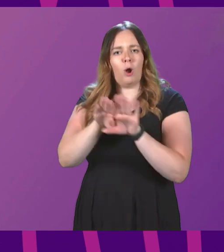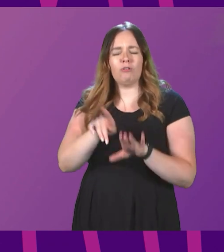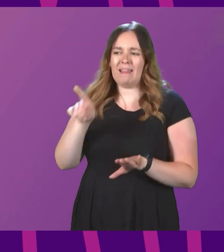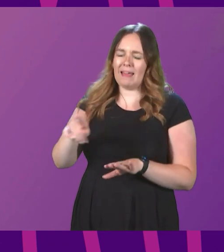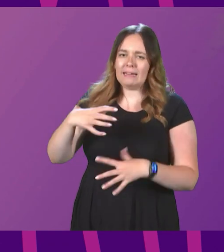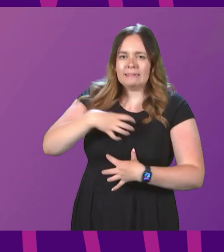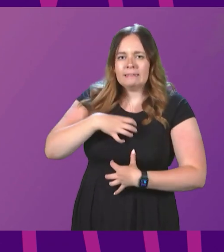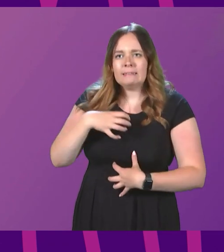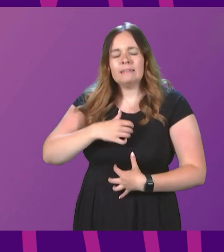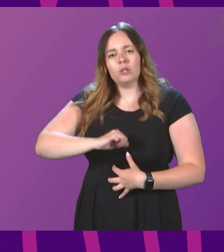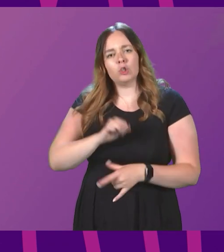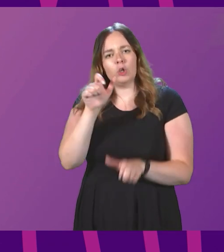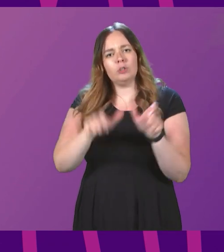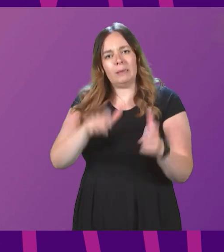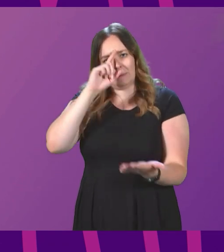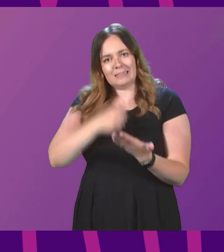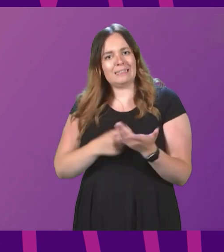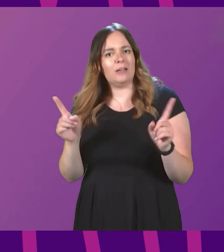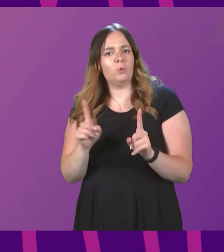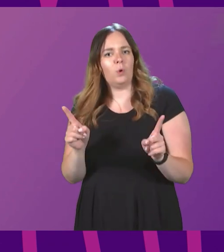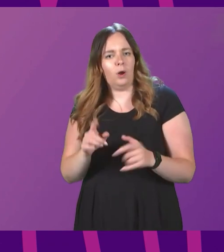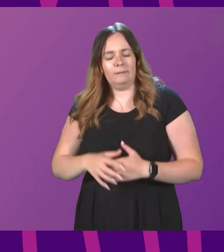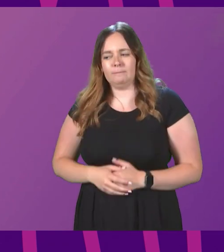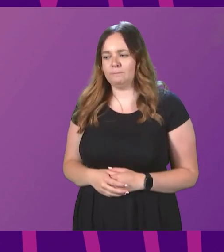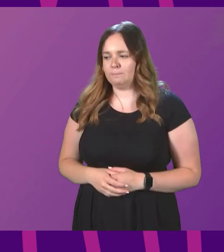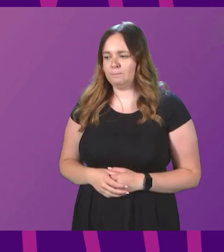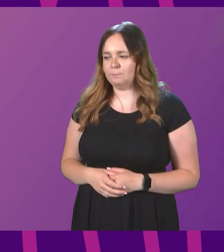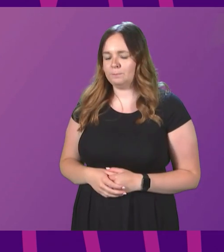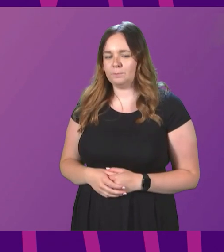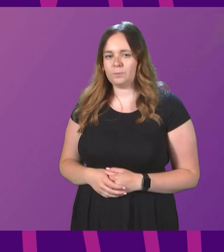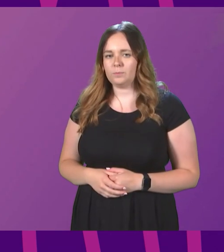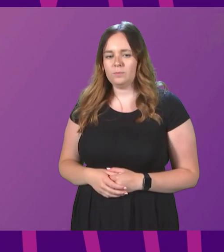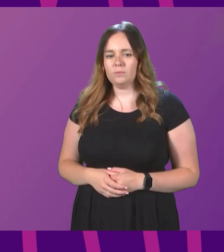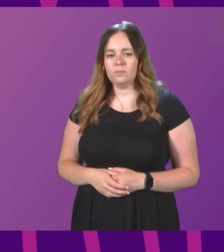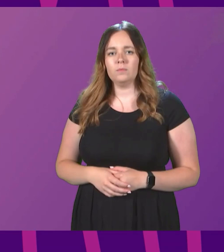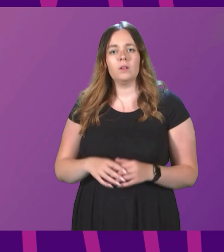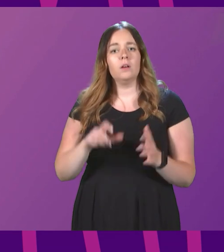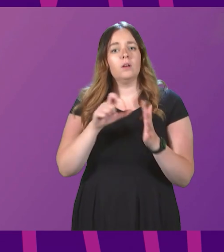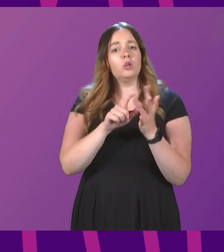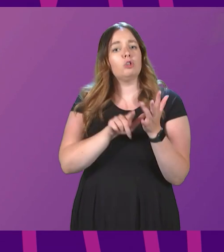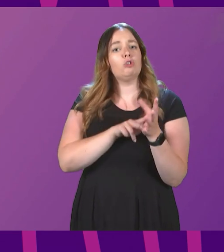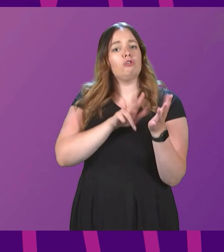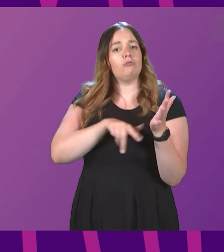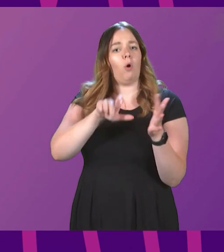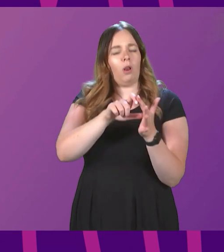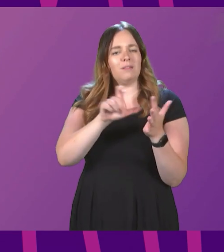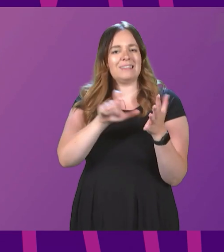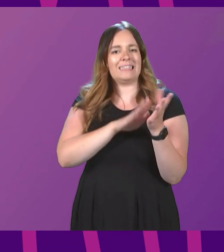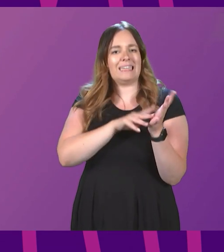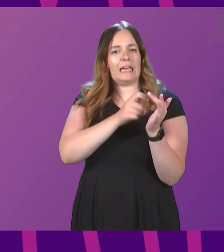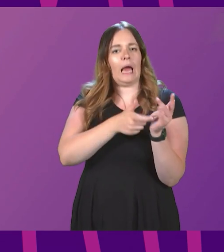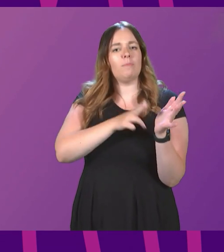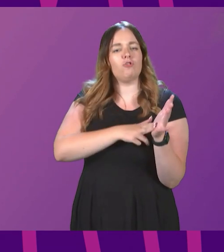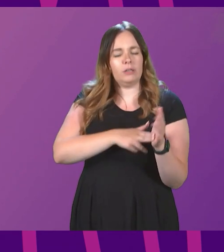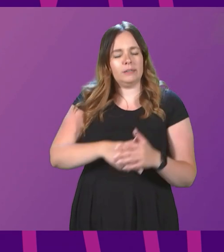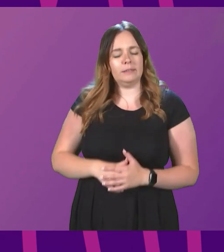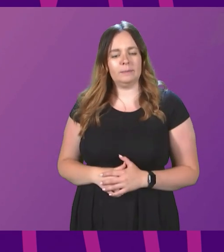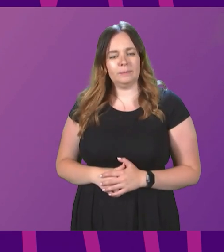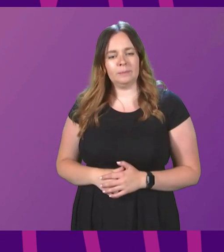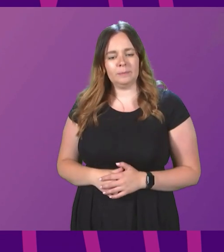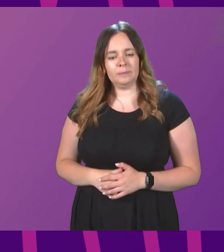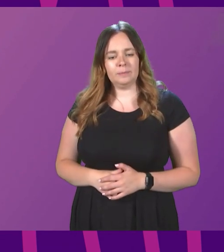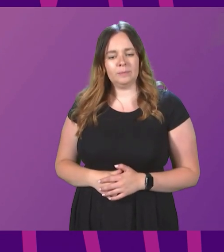verdict of the Scottish people on independence. I call Donald Cameron to be followed by Eleanor Whittam.